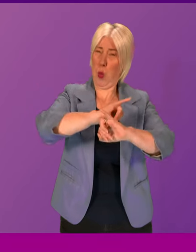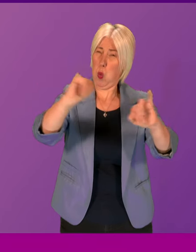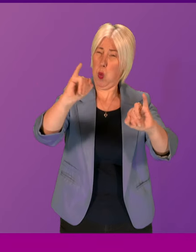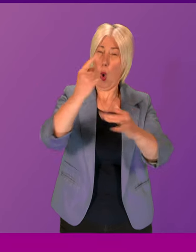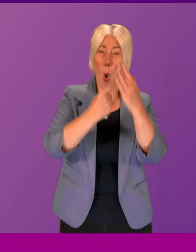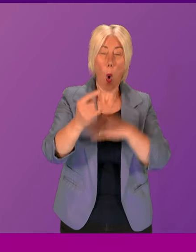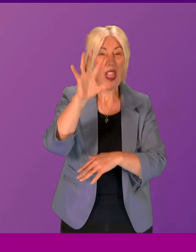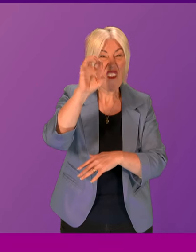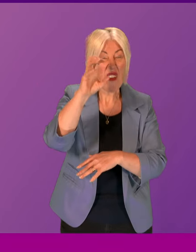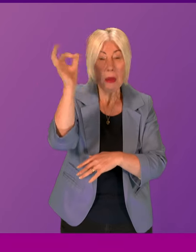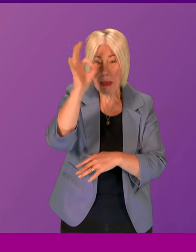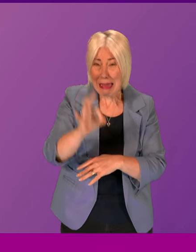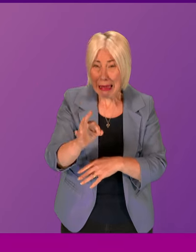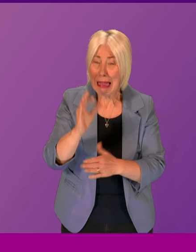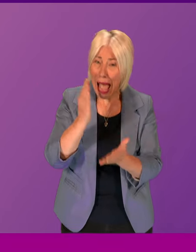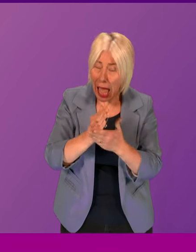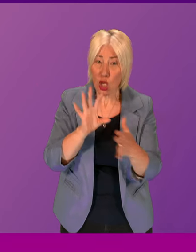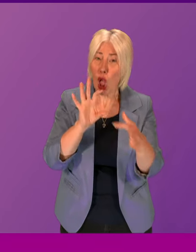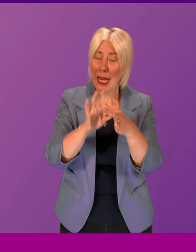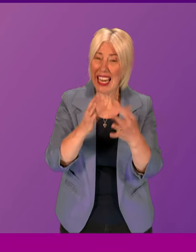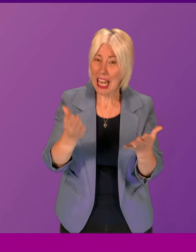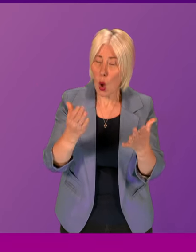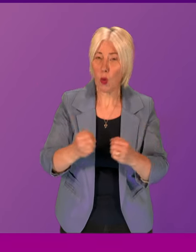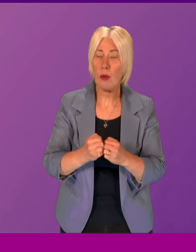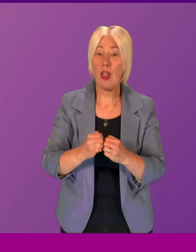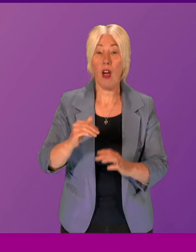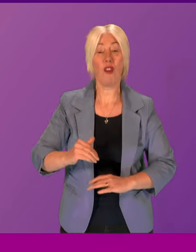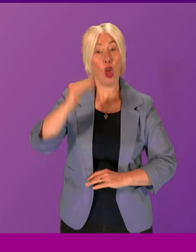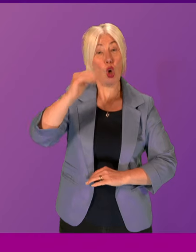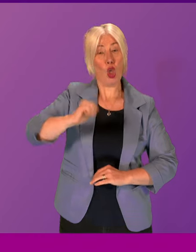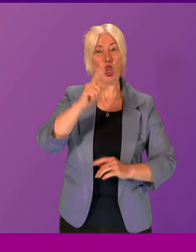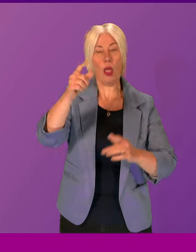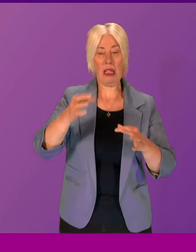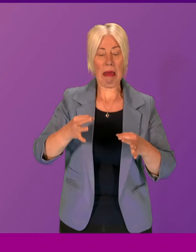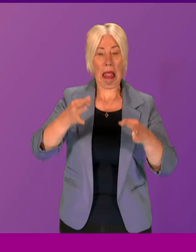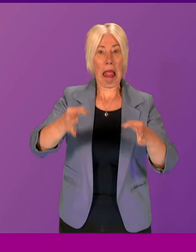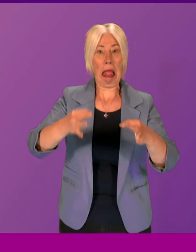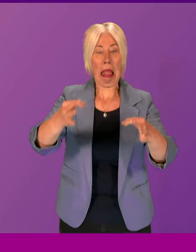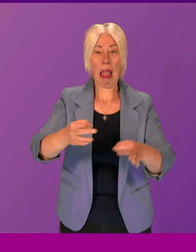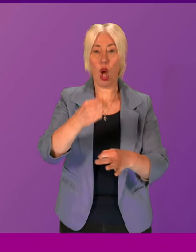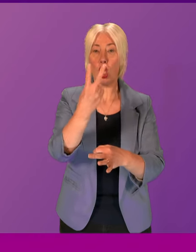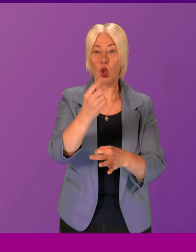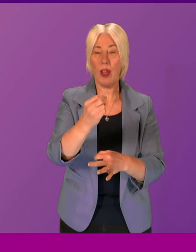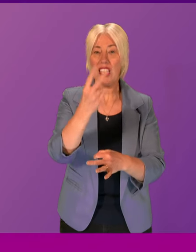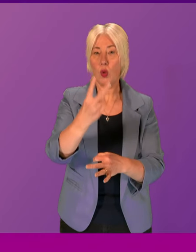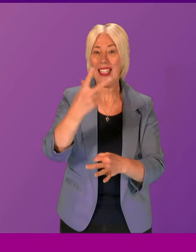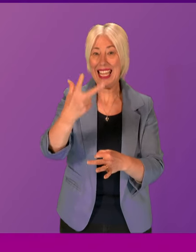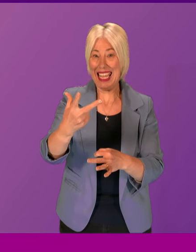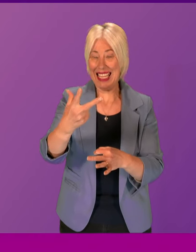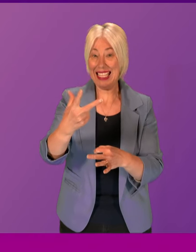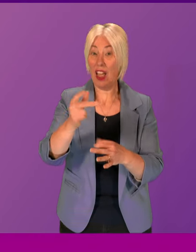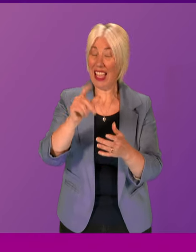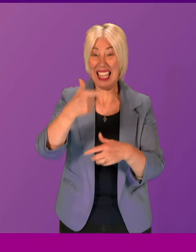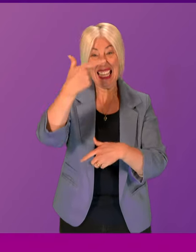with only 15 per cent delivered. And the scheme for North Scotland has slipped to 2028, seven years